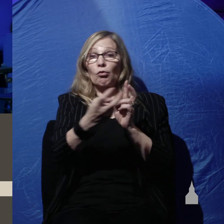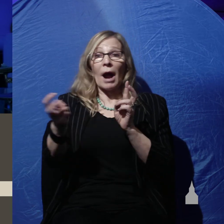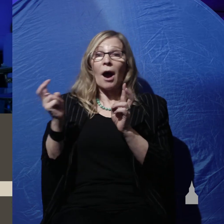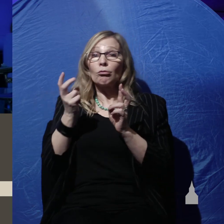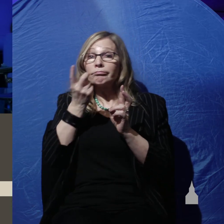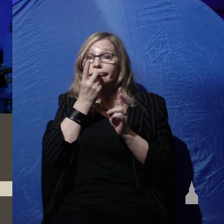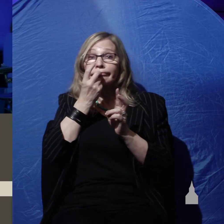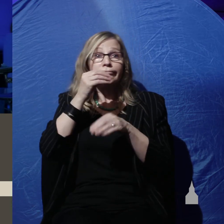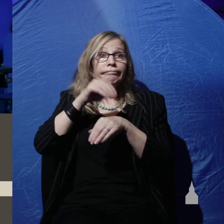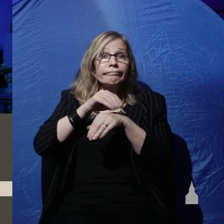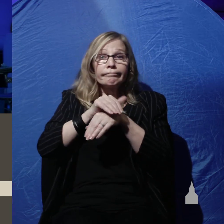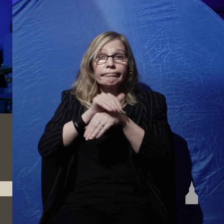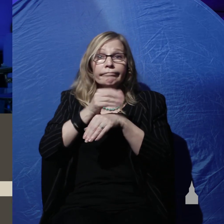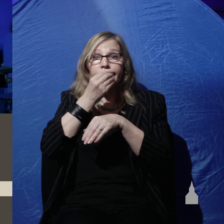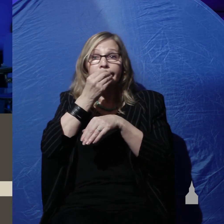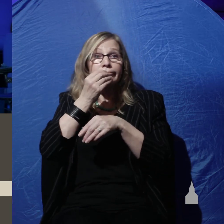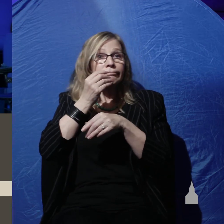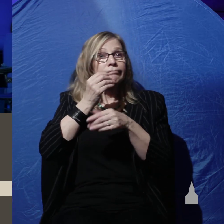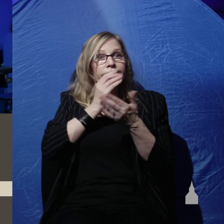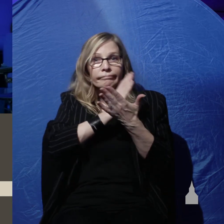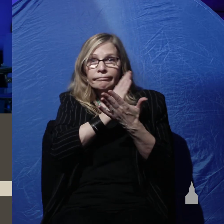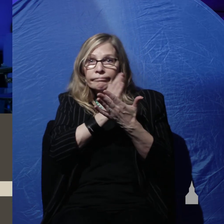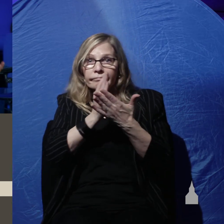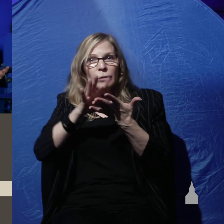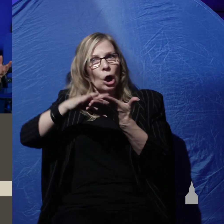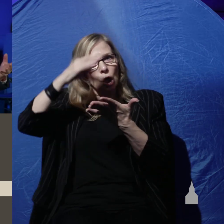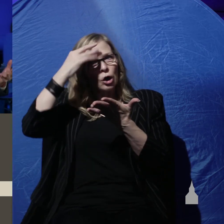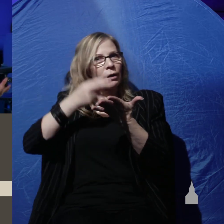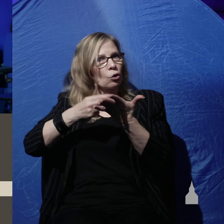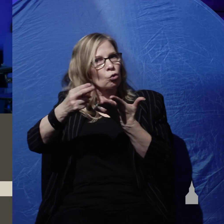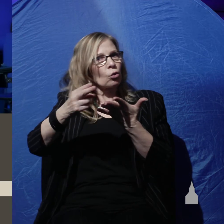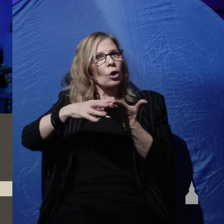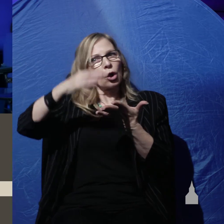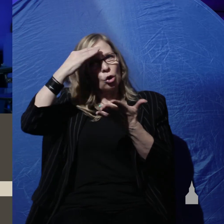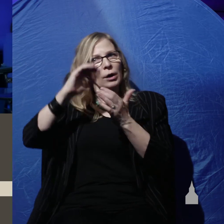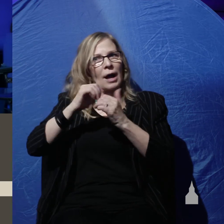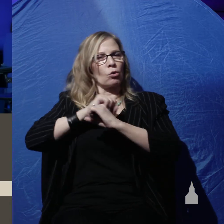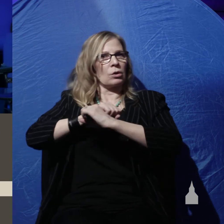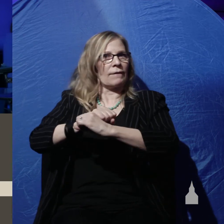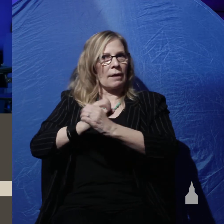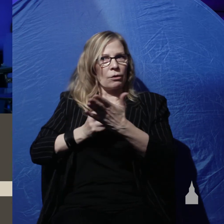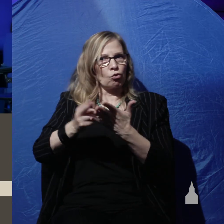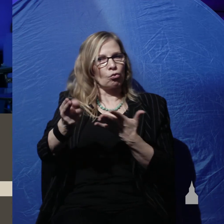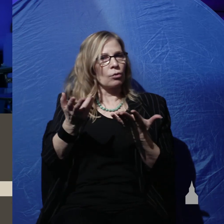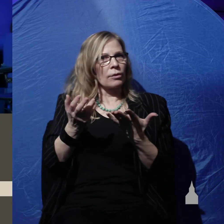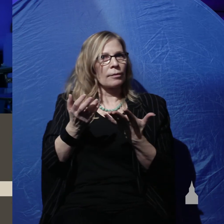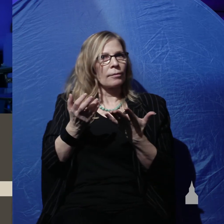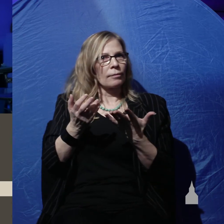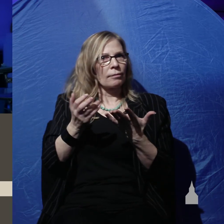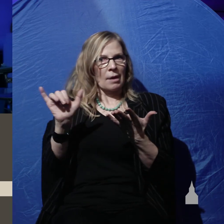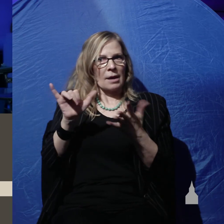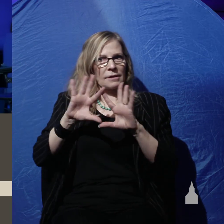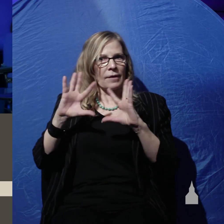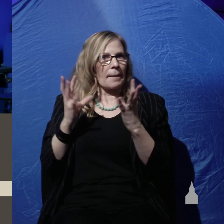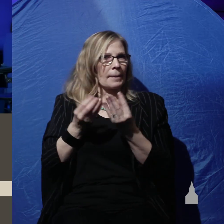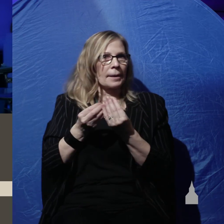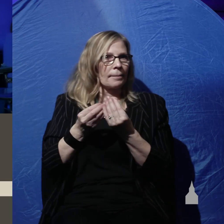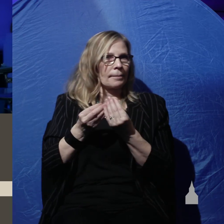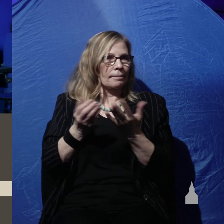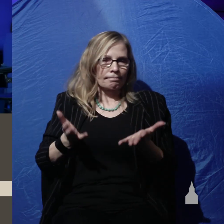slowly working your way through those 11 chapters learning the truth and learning how to defend the truth as a family one race one